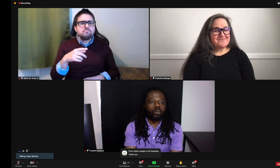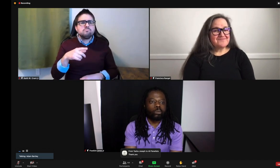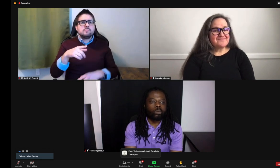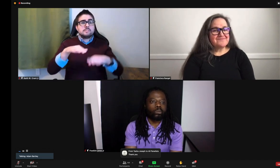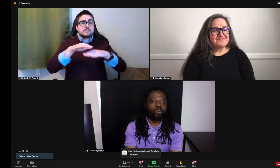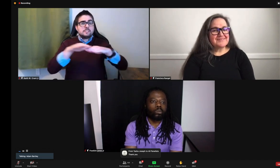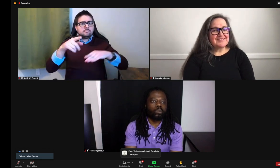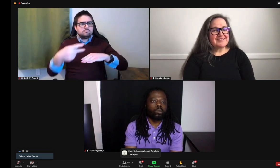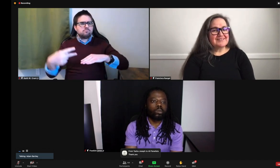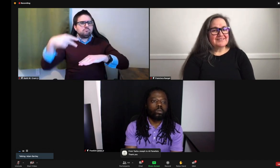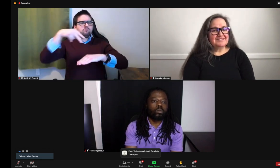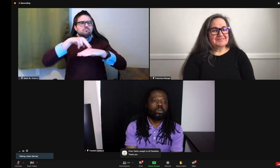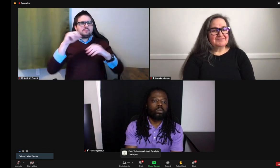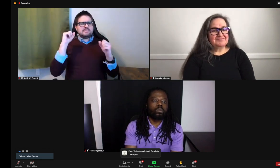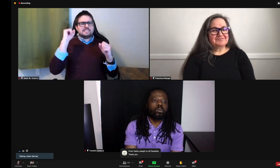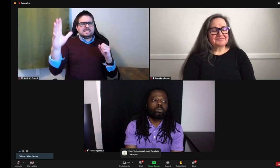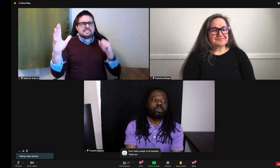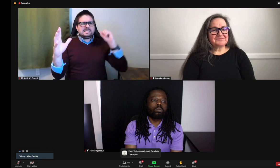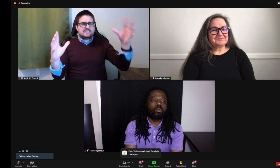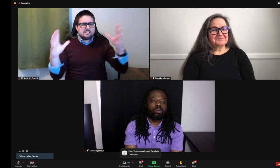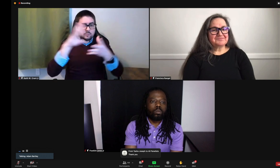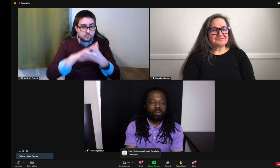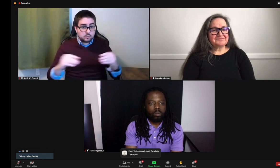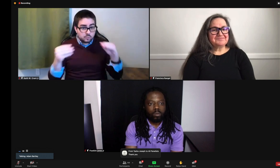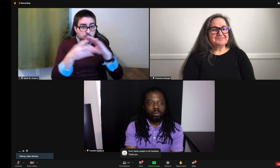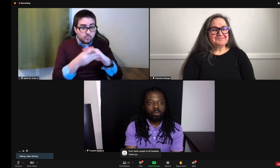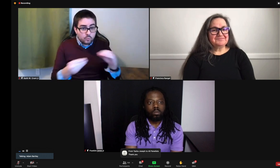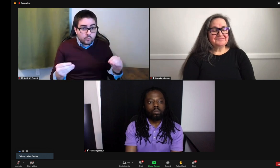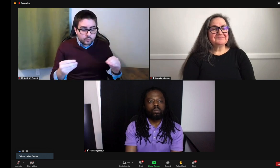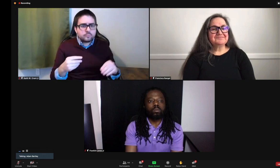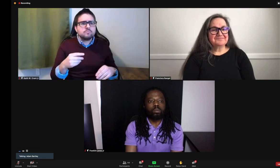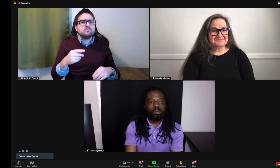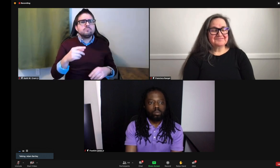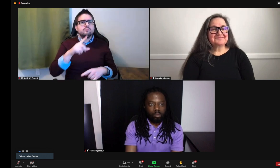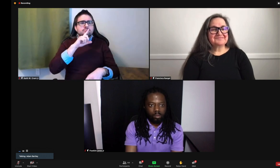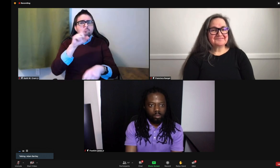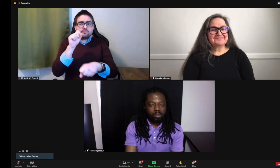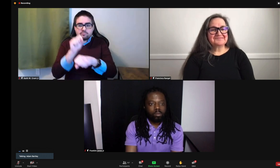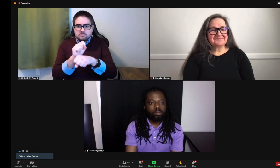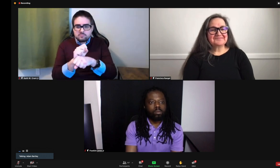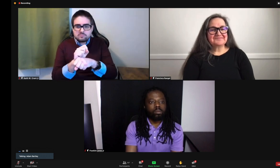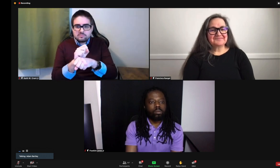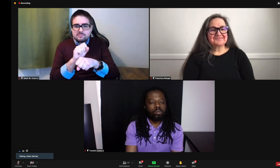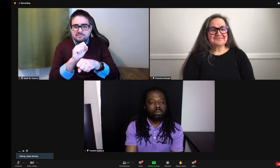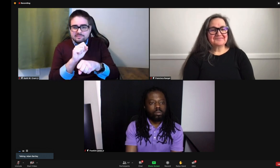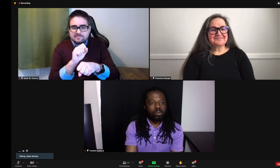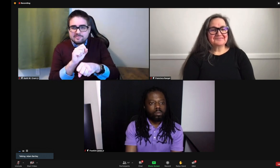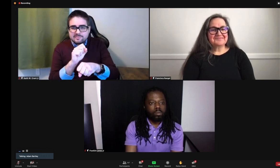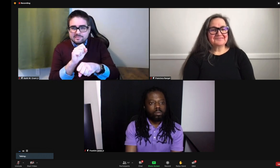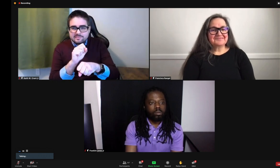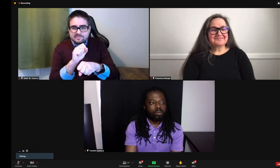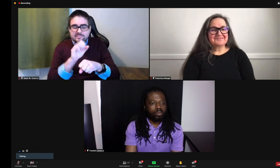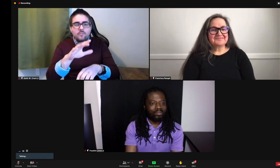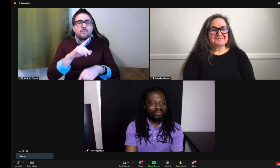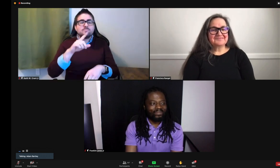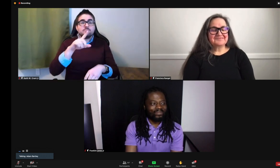ask you. So, again, being the on-screen performer there, what's that? Ah, okay.